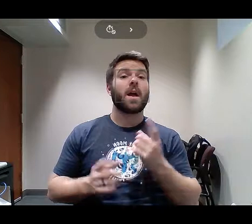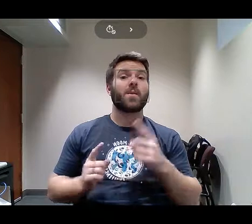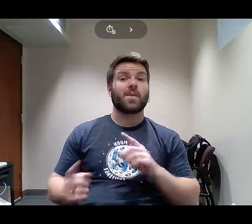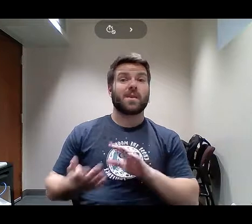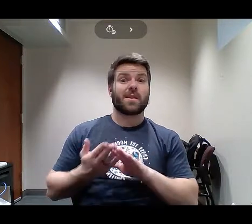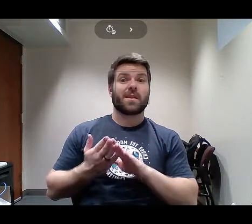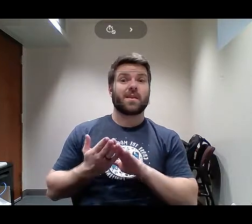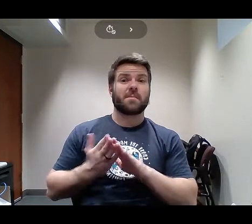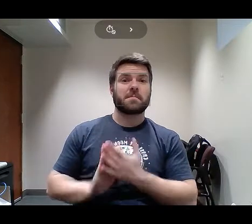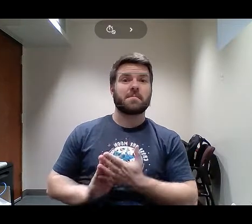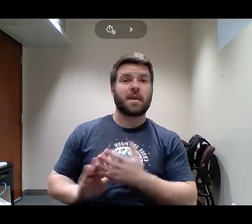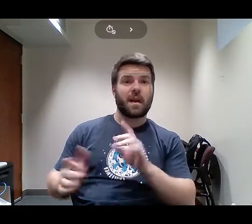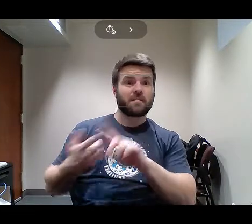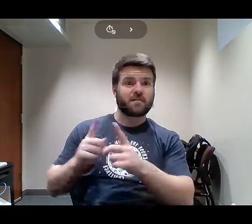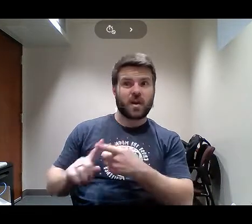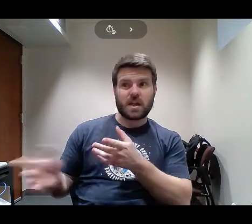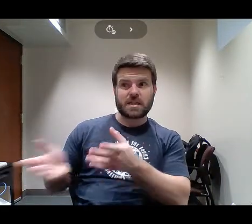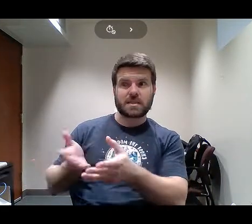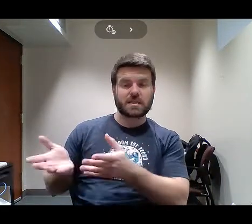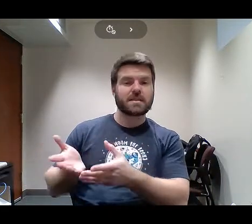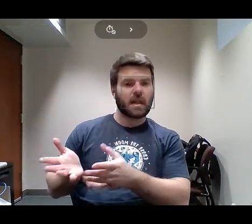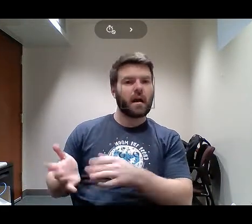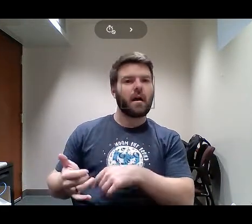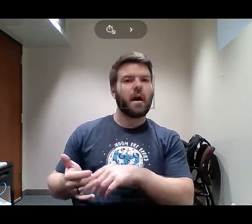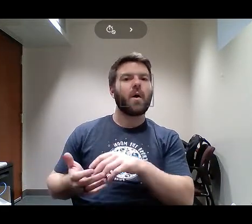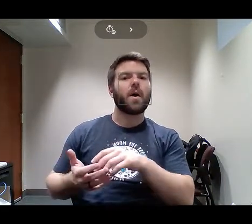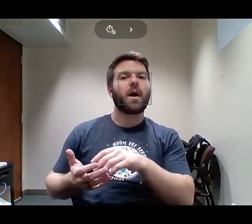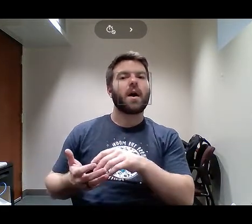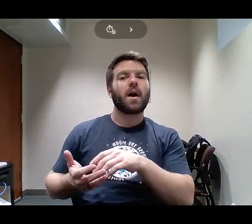you're only 22. Imagine when you're 40 and you're making 40.